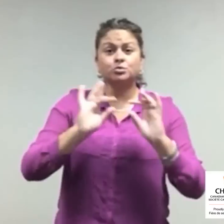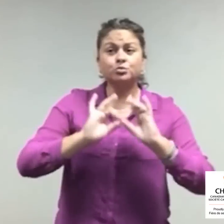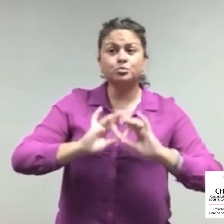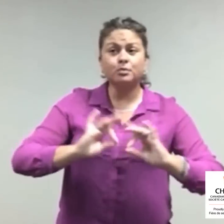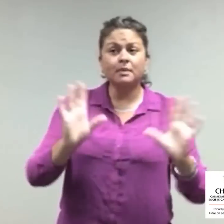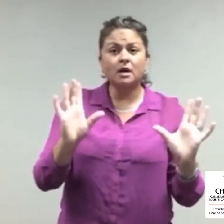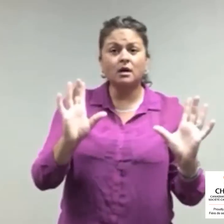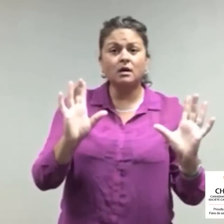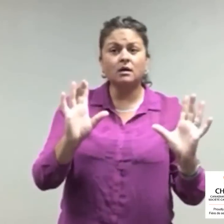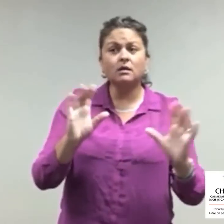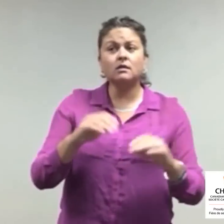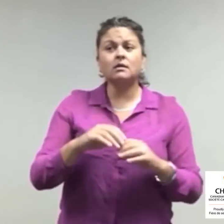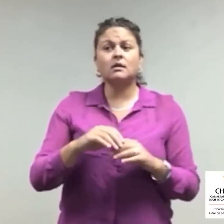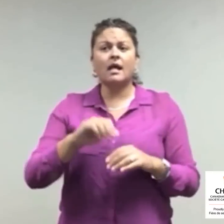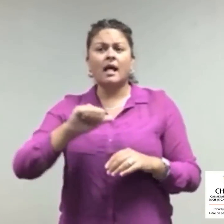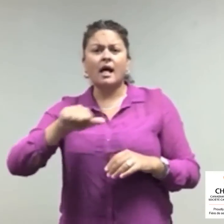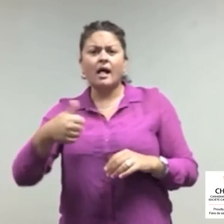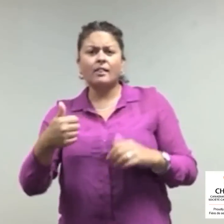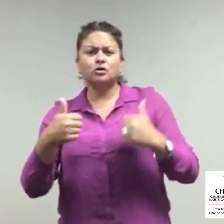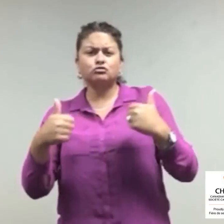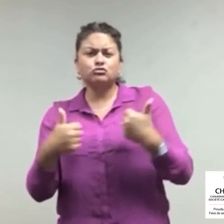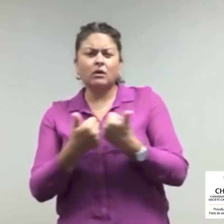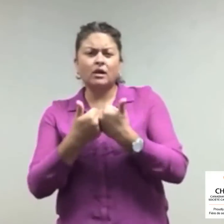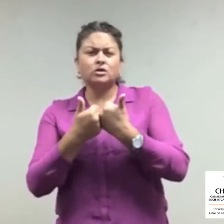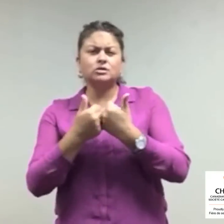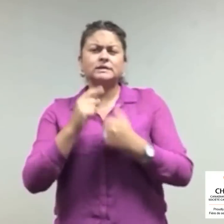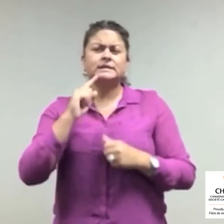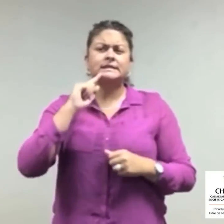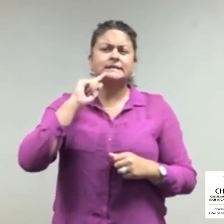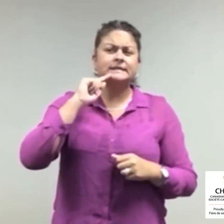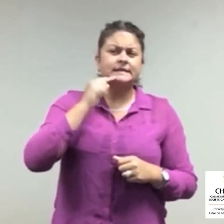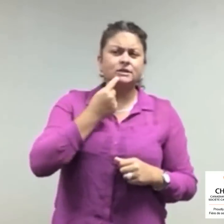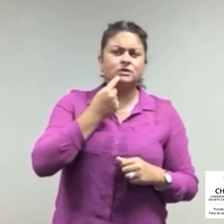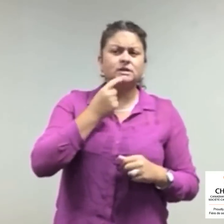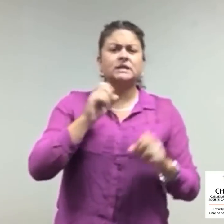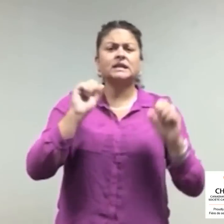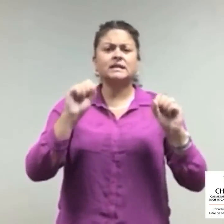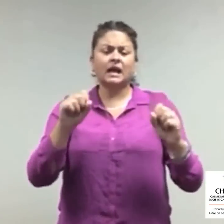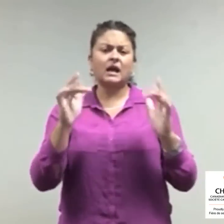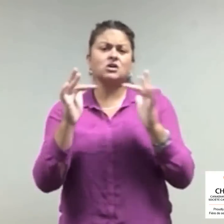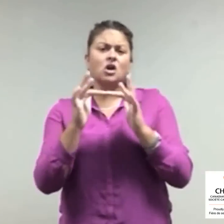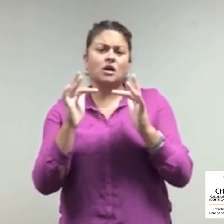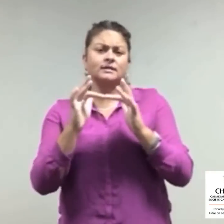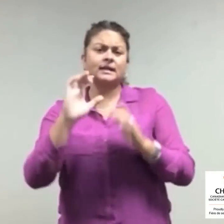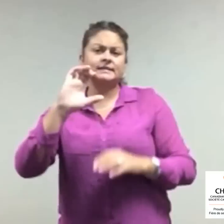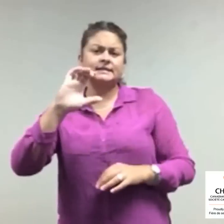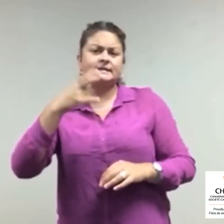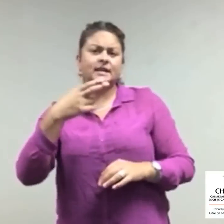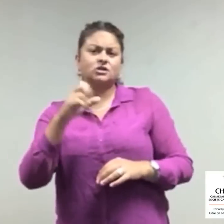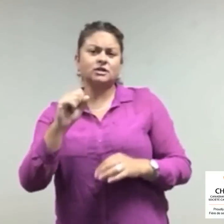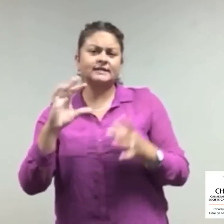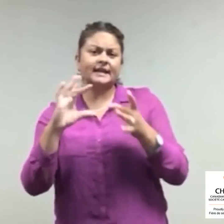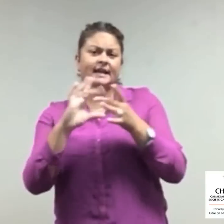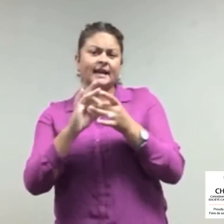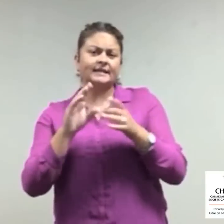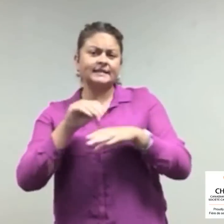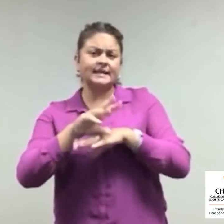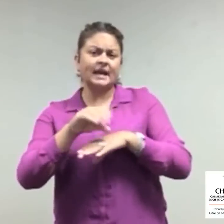Individuals who are struggling with past or present trauma or have other serious challenges in their life can